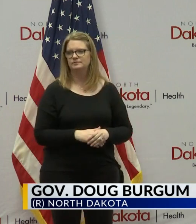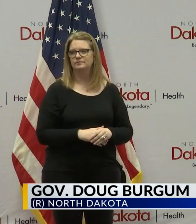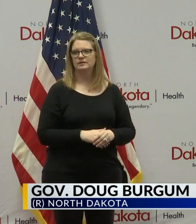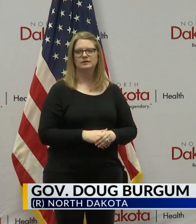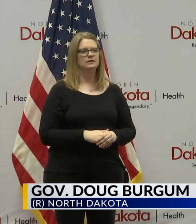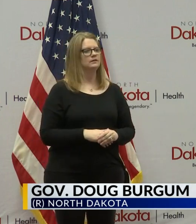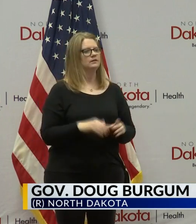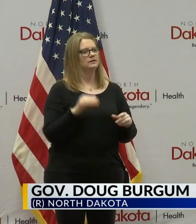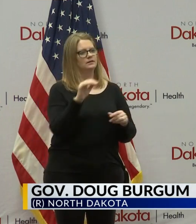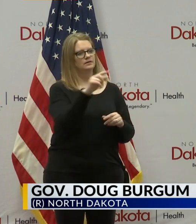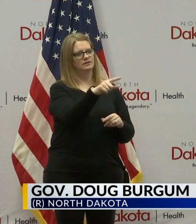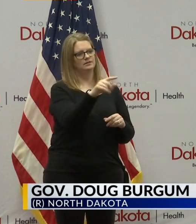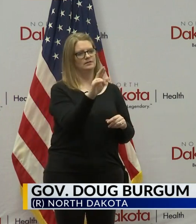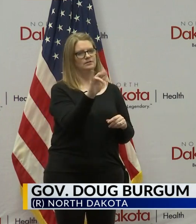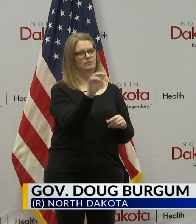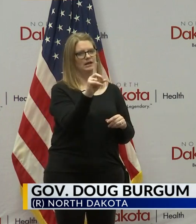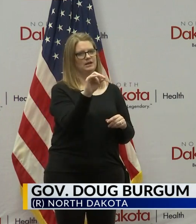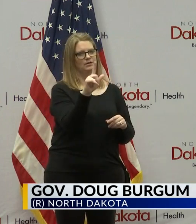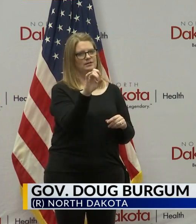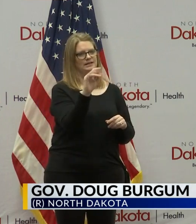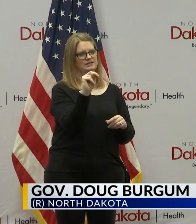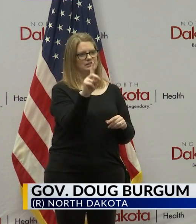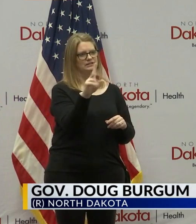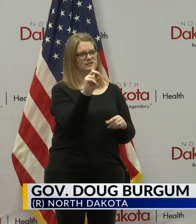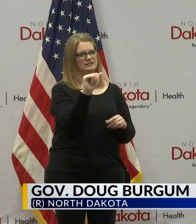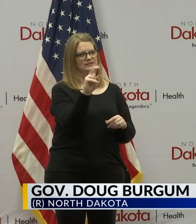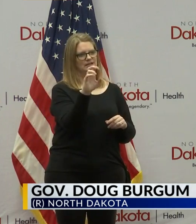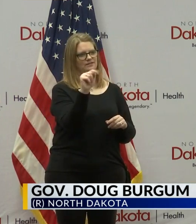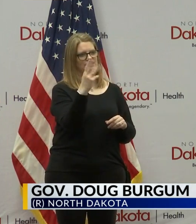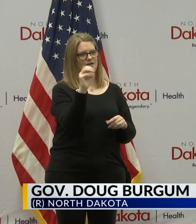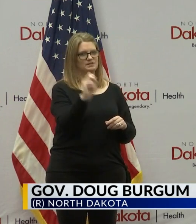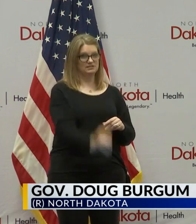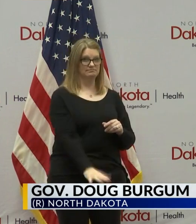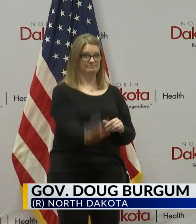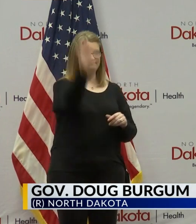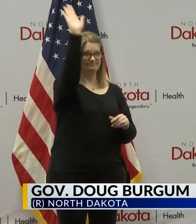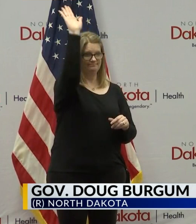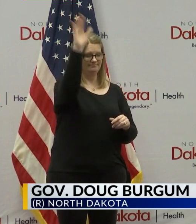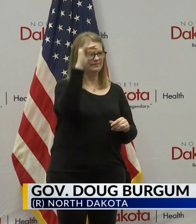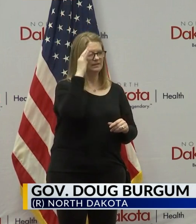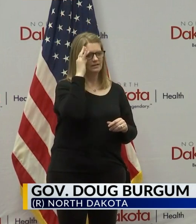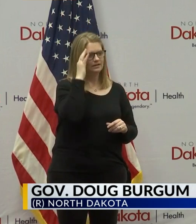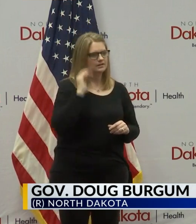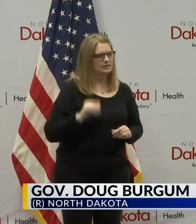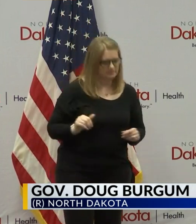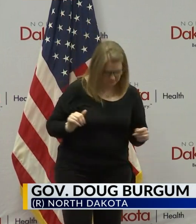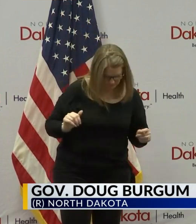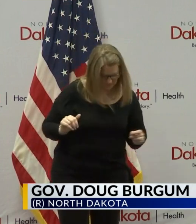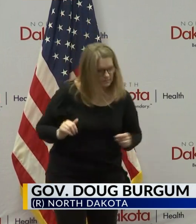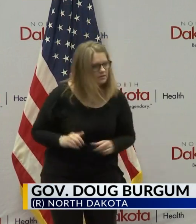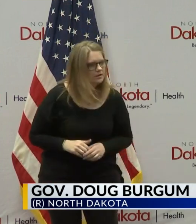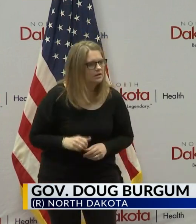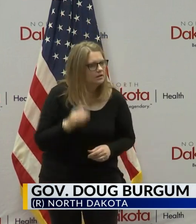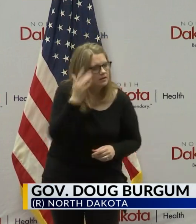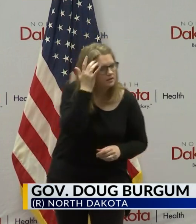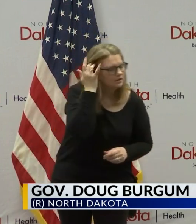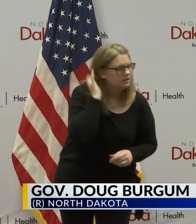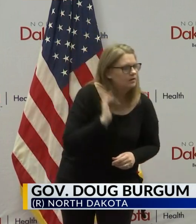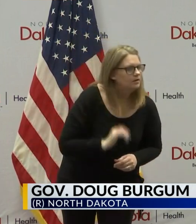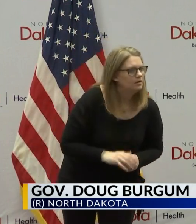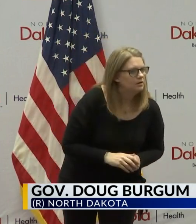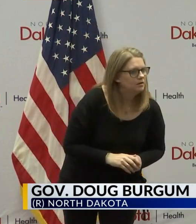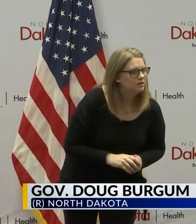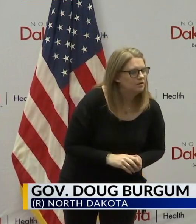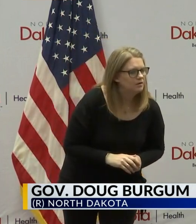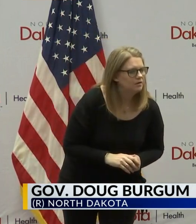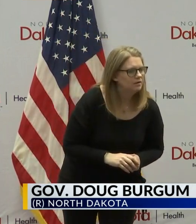Radio legend Dave Thompson, quick, out-of-the-box, first hand-up today. Just to be fairly, maybe a little bit more esoteric, but, Governor,